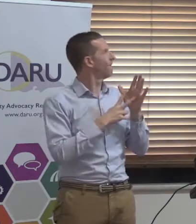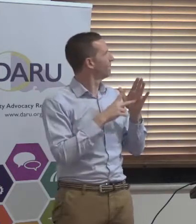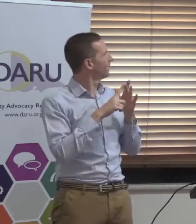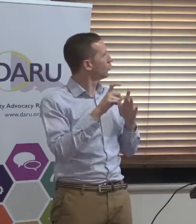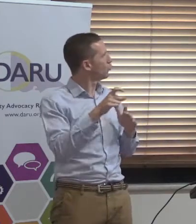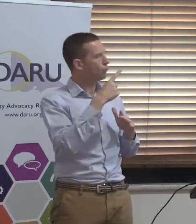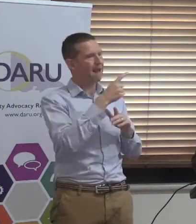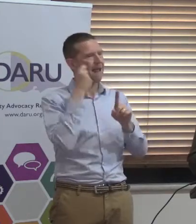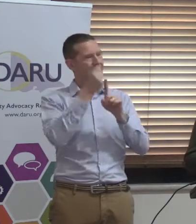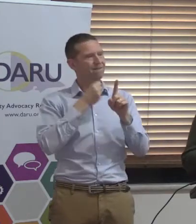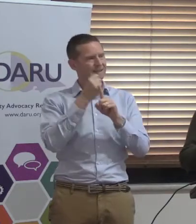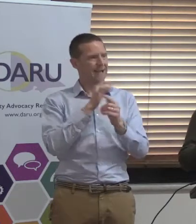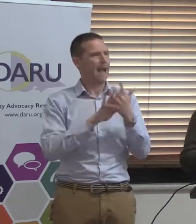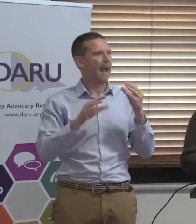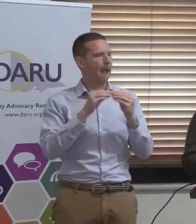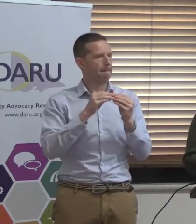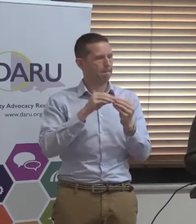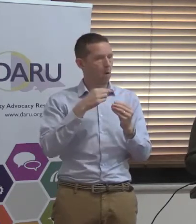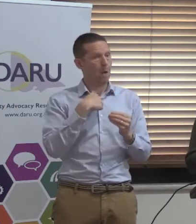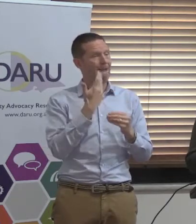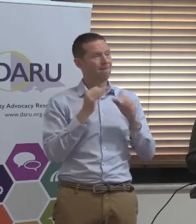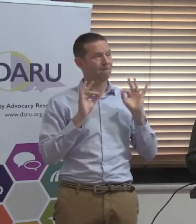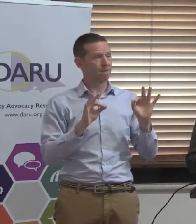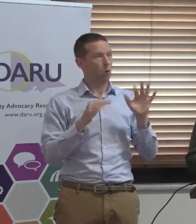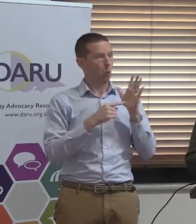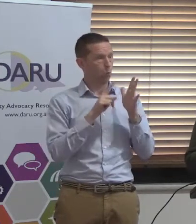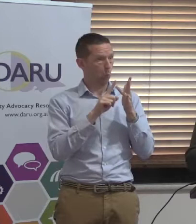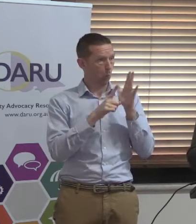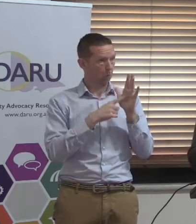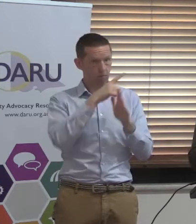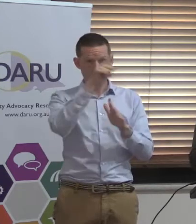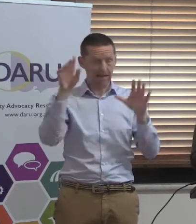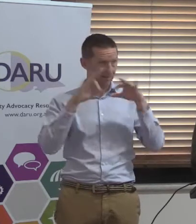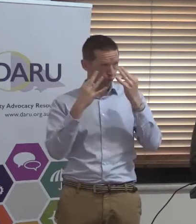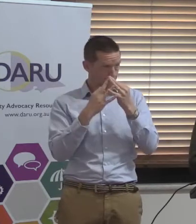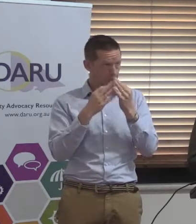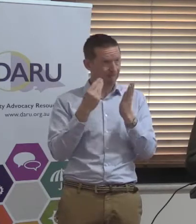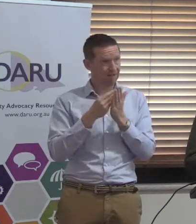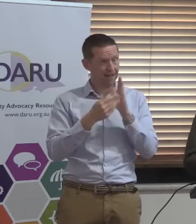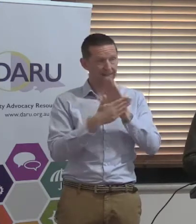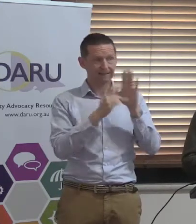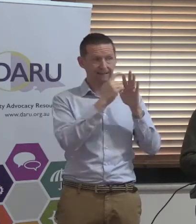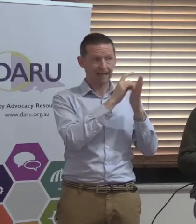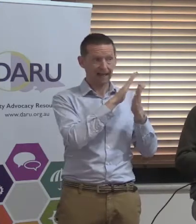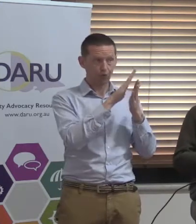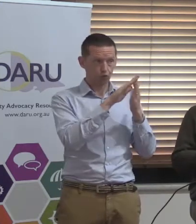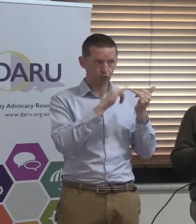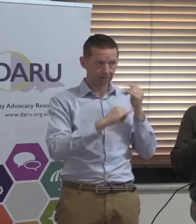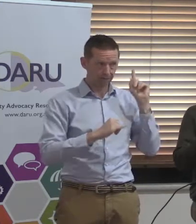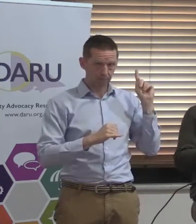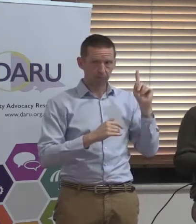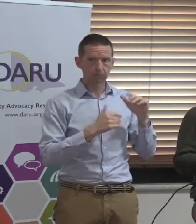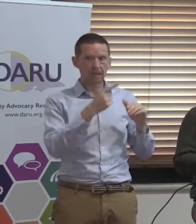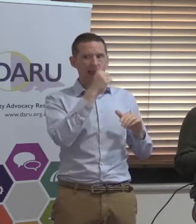So, we've set up a tool where any agency that's involved in advocacy, it's funded by the DHHS or NDAT, can